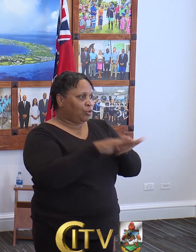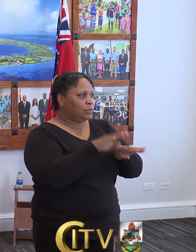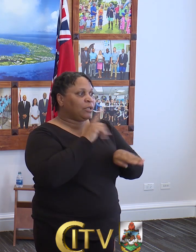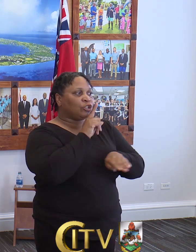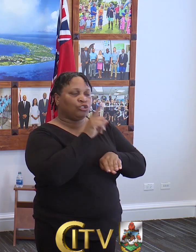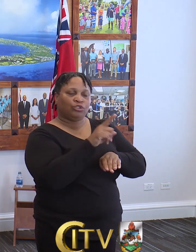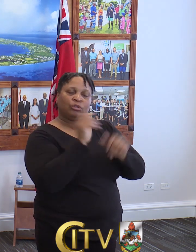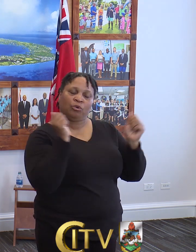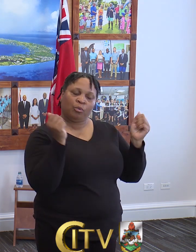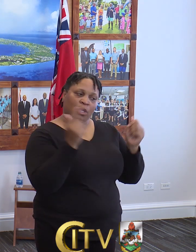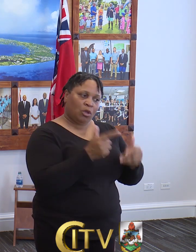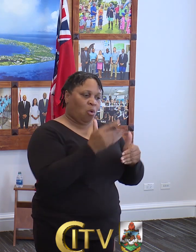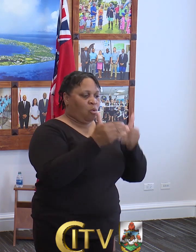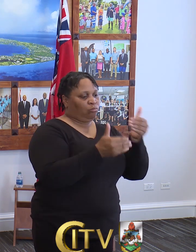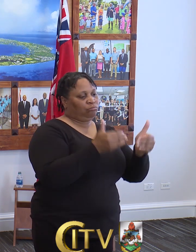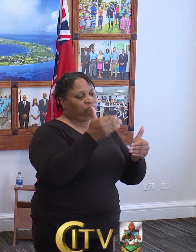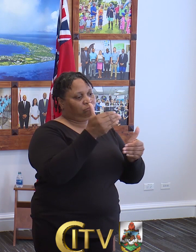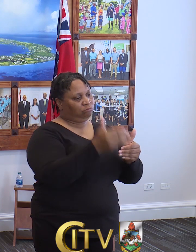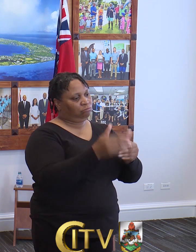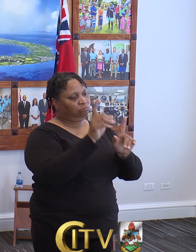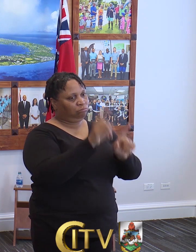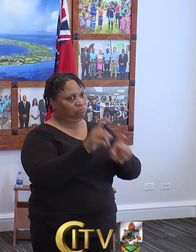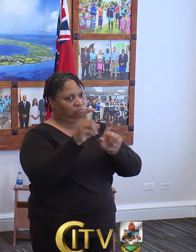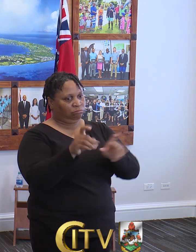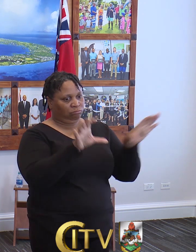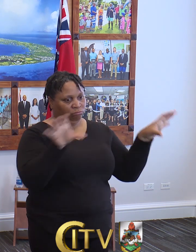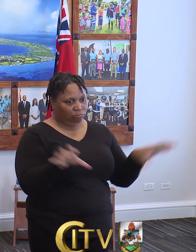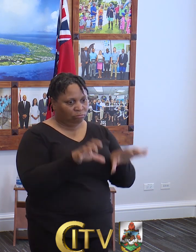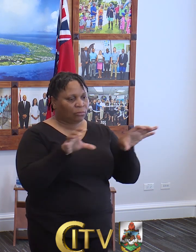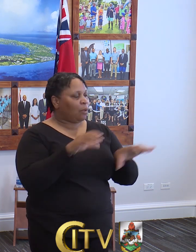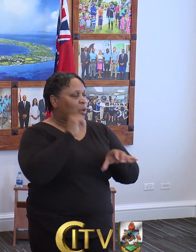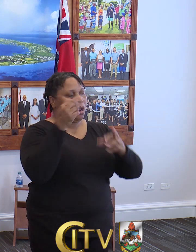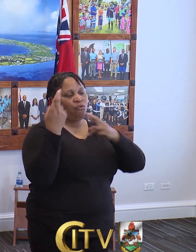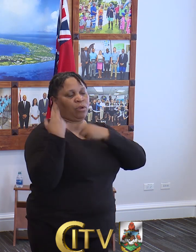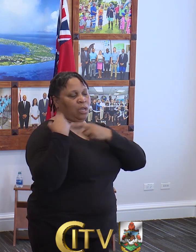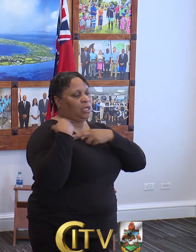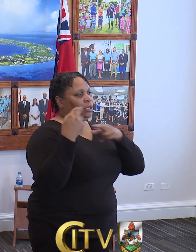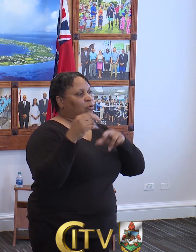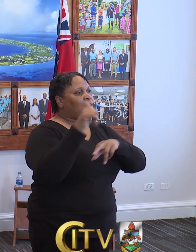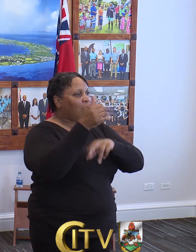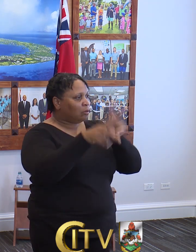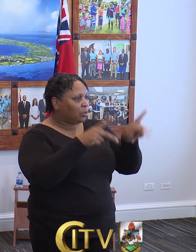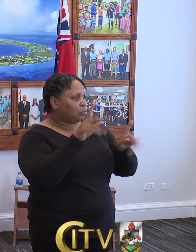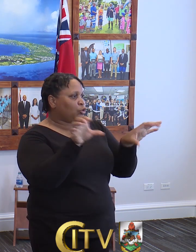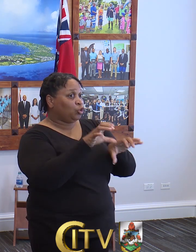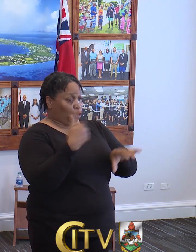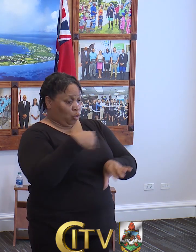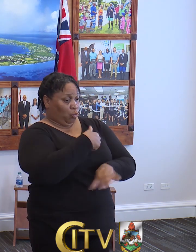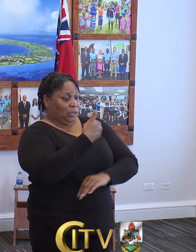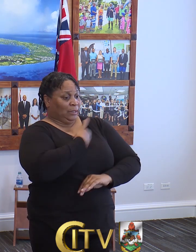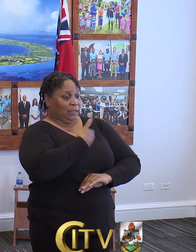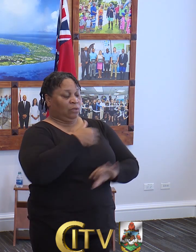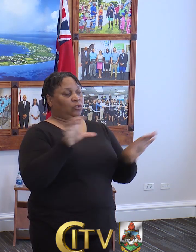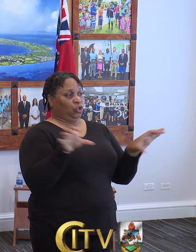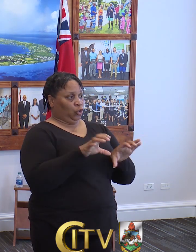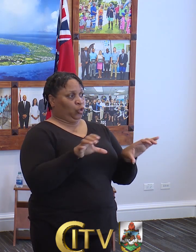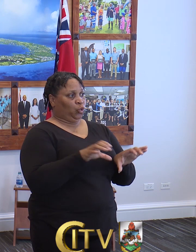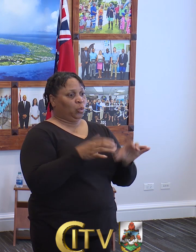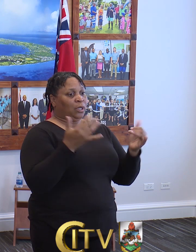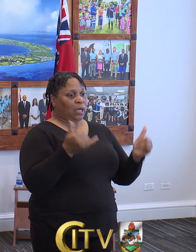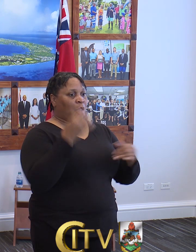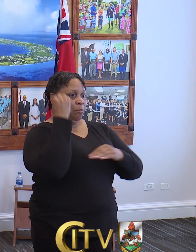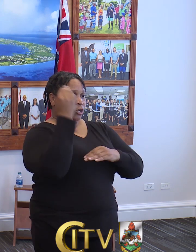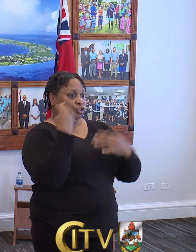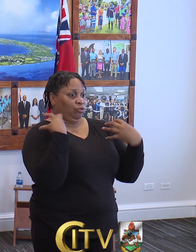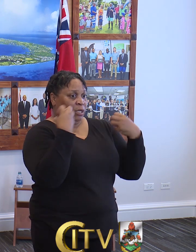take all contingencies and we are not relying on other people to do what we can do ourselves. The Ministry of Health worked. We now